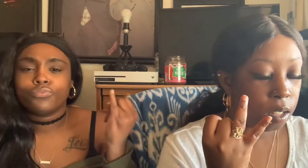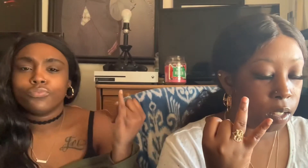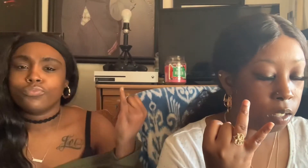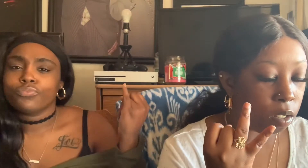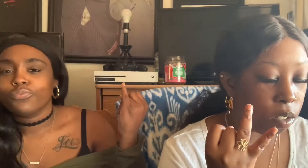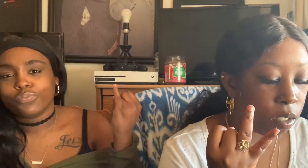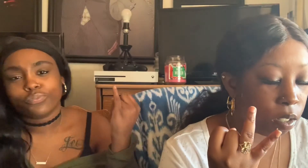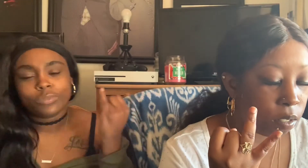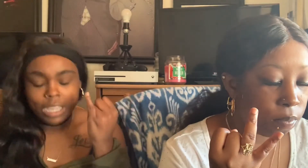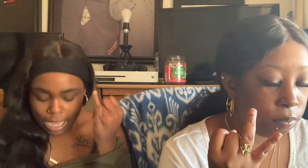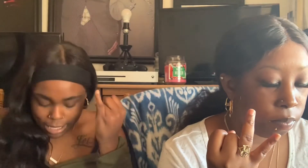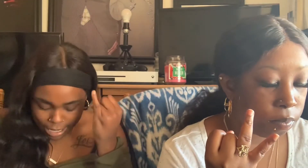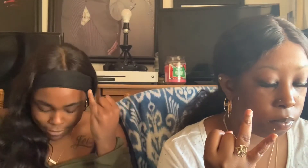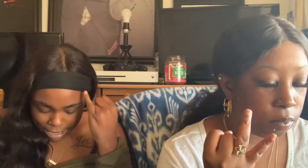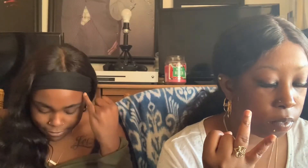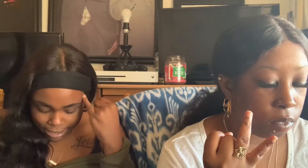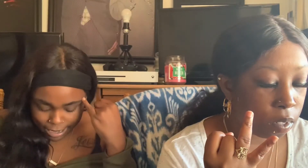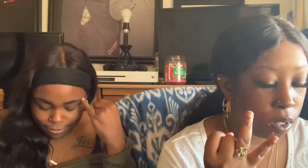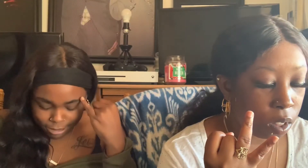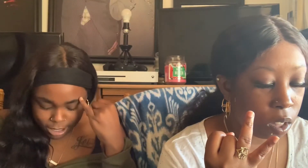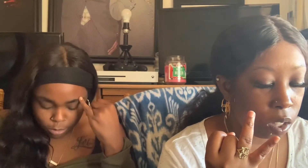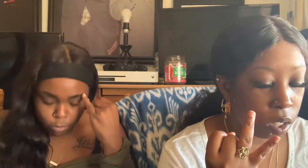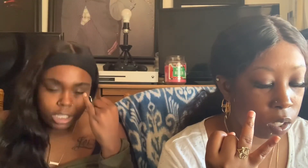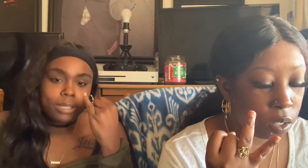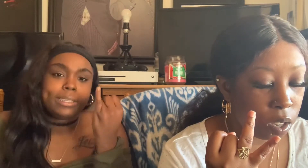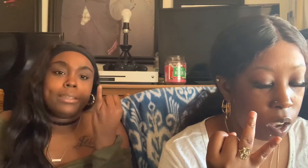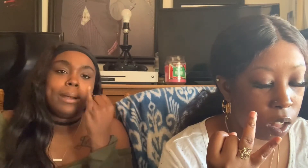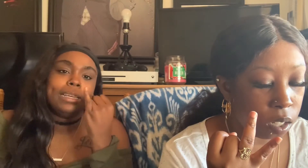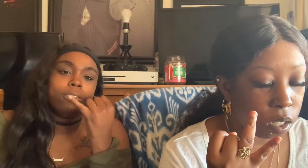It's your turn. Never have I ever wished to be somebody else.